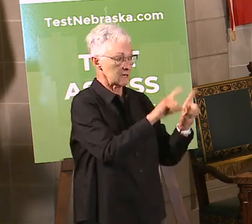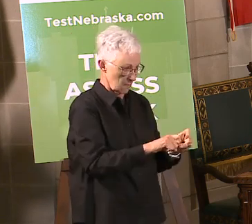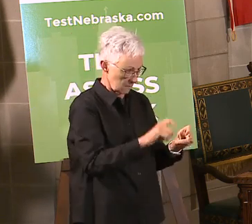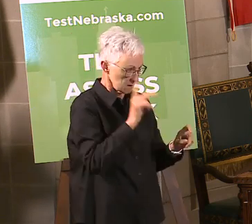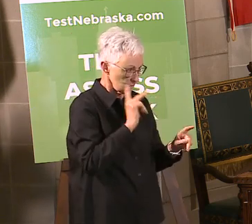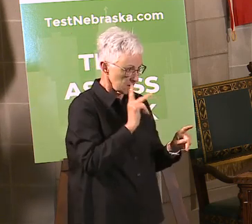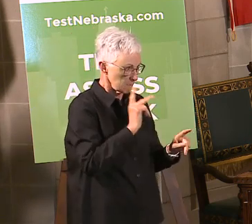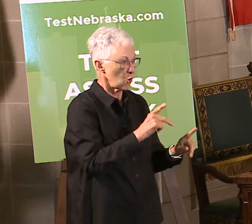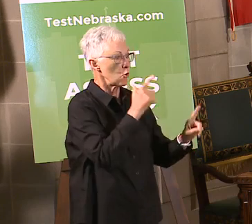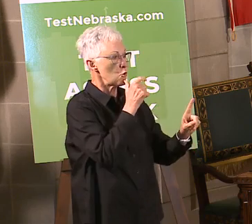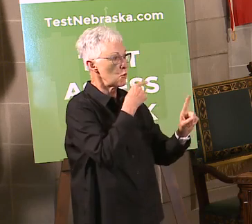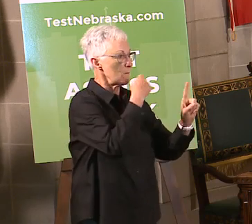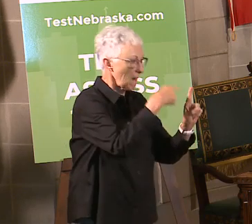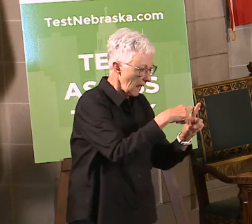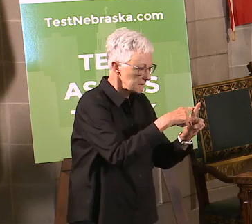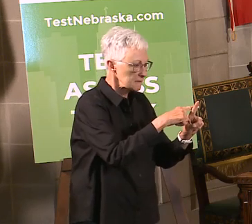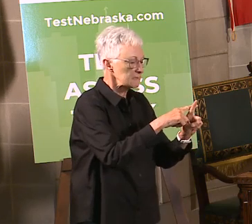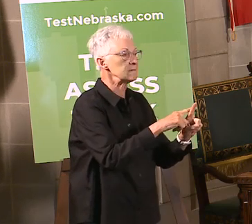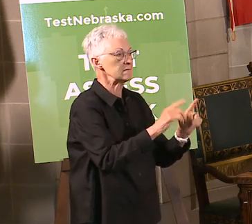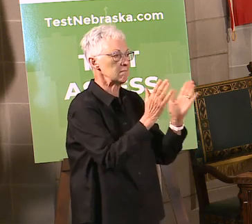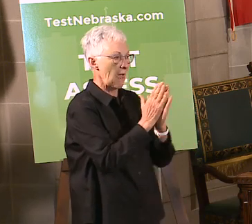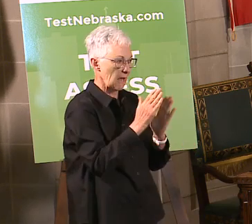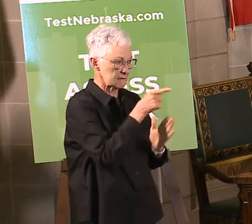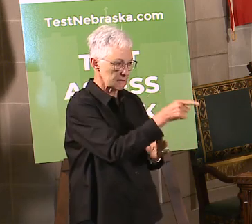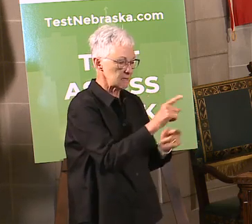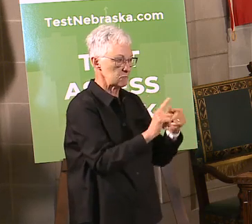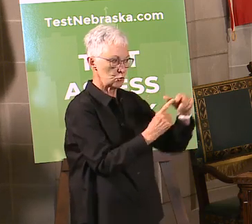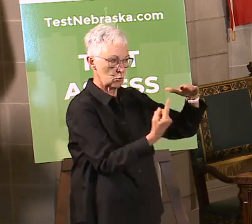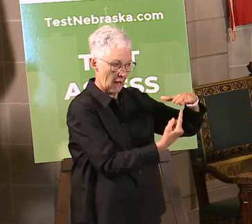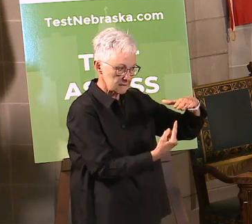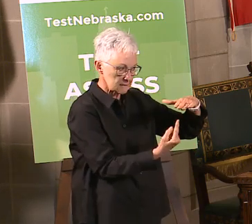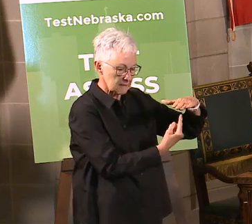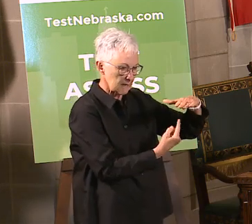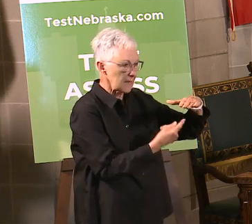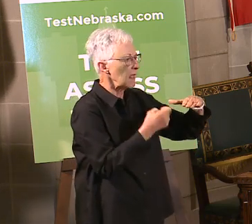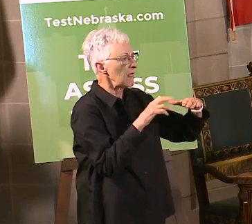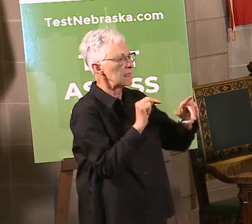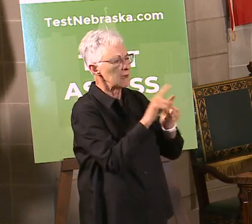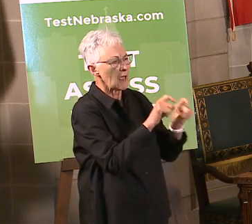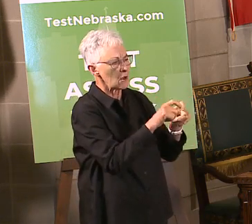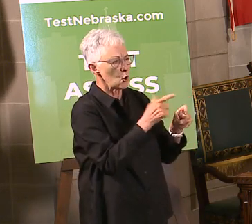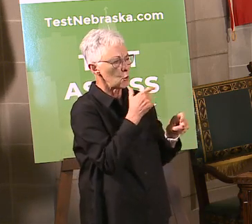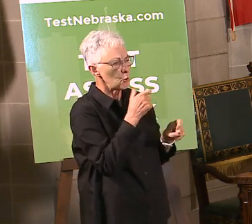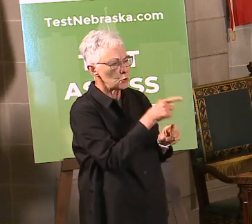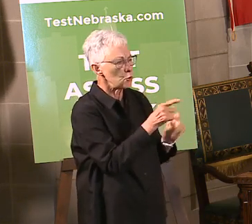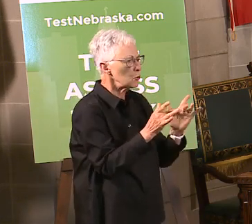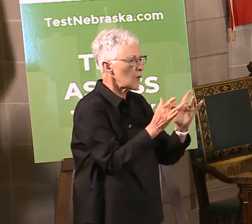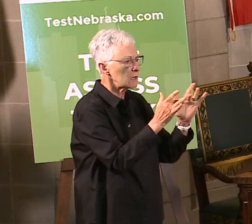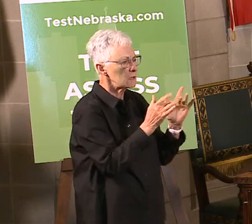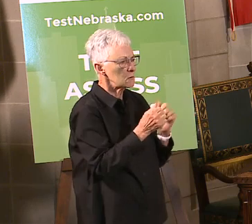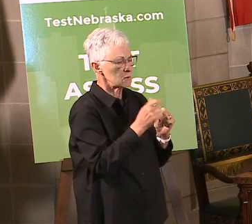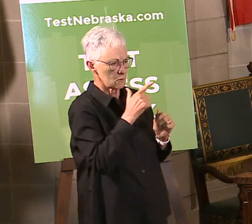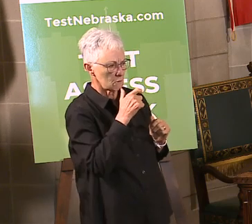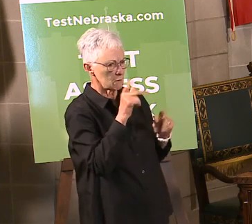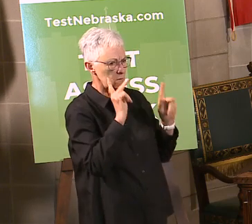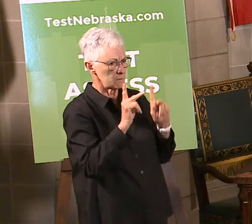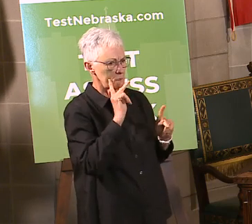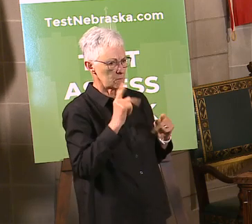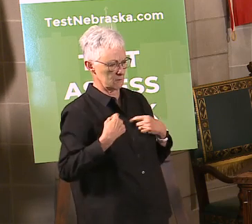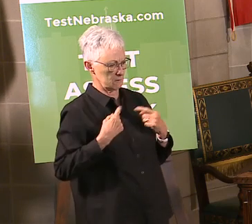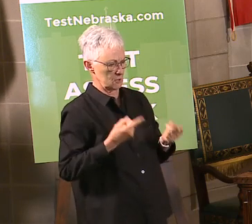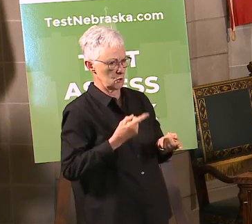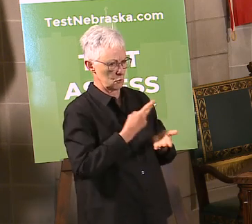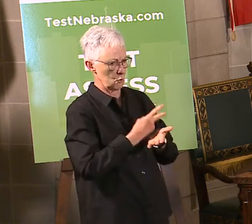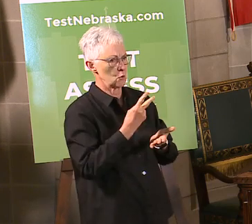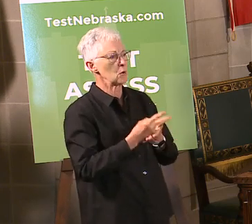get them to isolate, go back and contact trace all the people they've been in touch with the last two weeks, get those people to monitor their symptoms and quarantine. And that's how